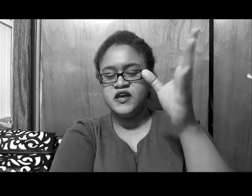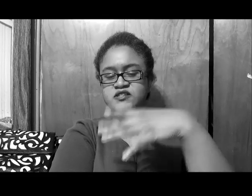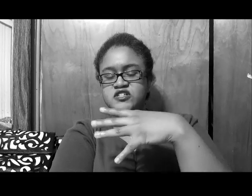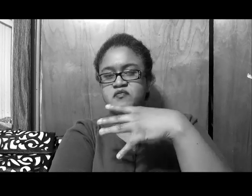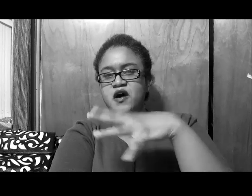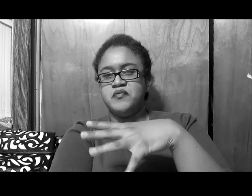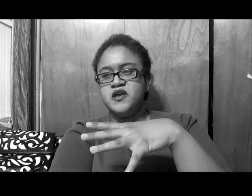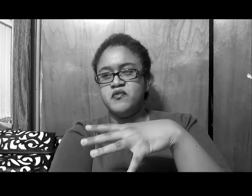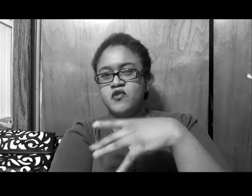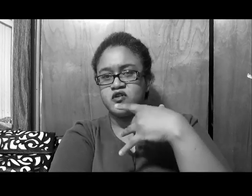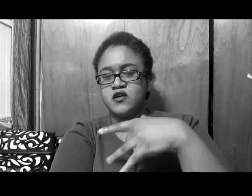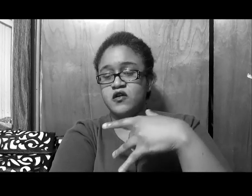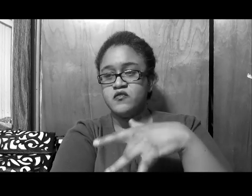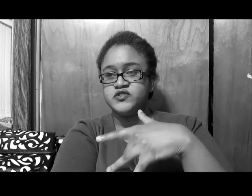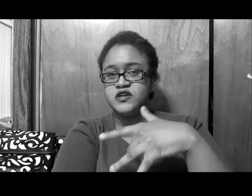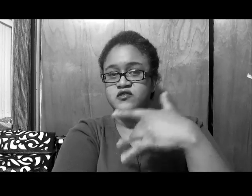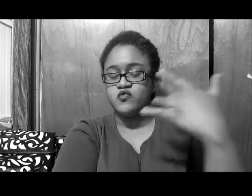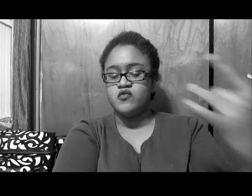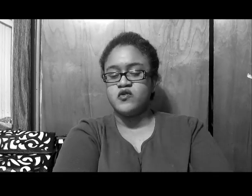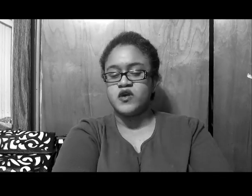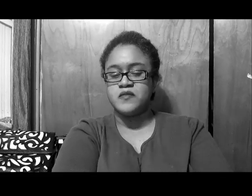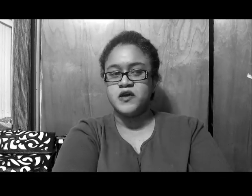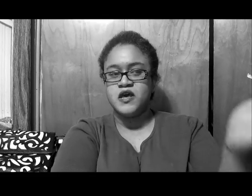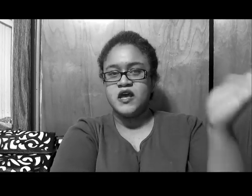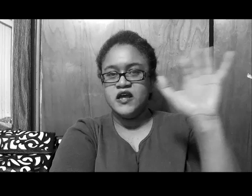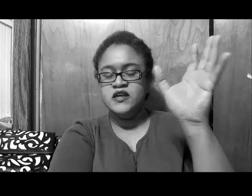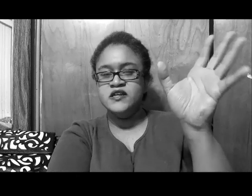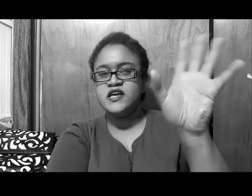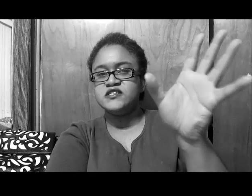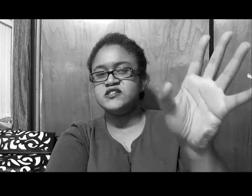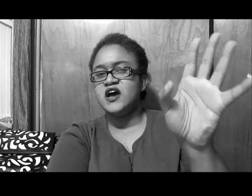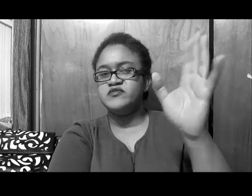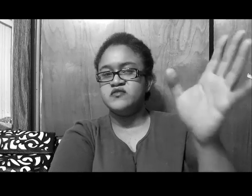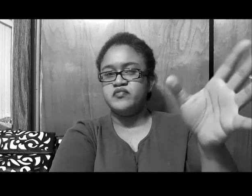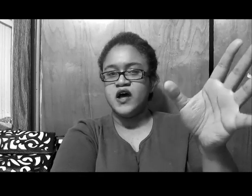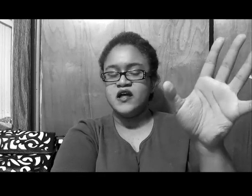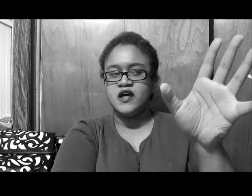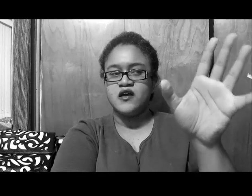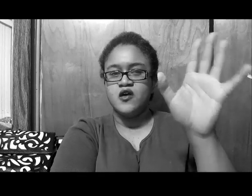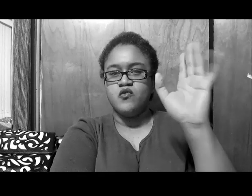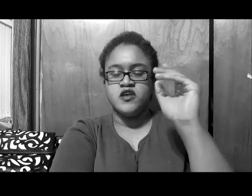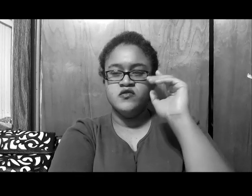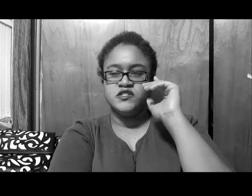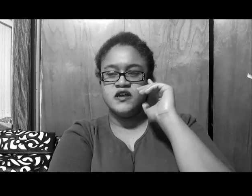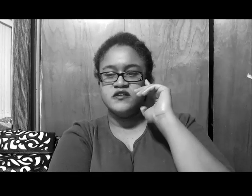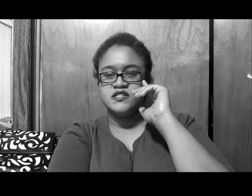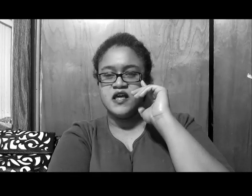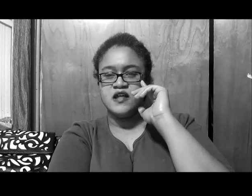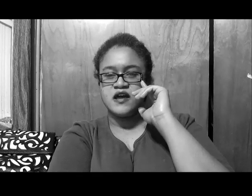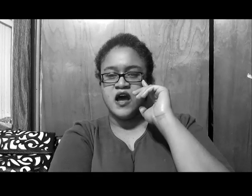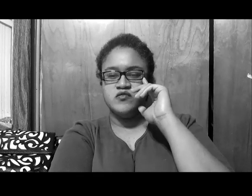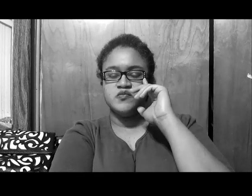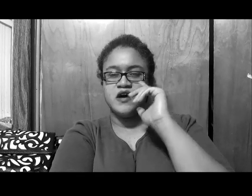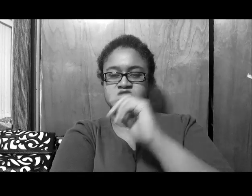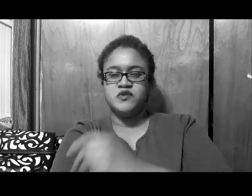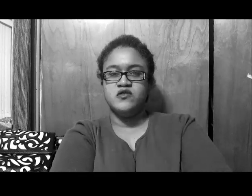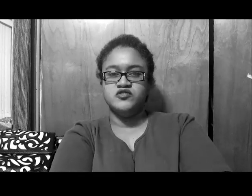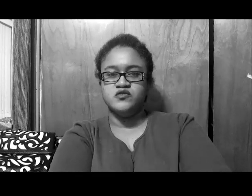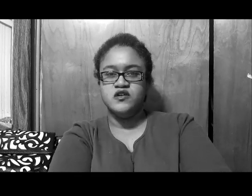saying stuff about, people, or her particular, ruin her rap, and Nini takes the time, to imply like, well you were sitting here, saying like, I was possibly on drugs,